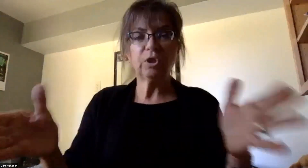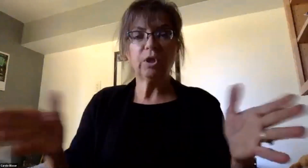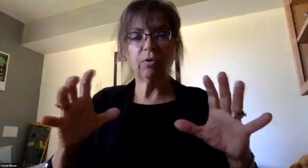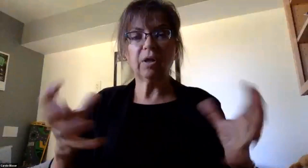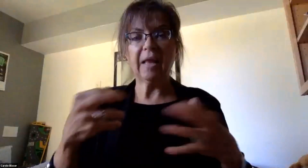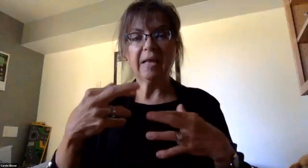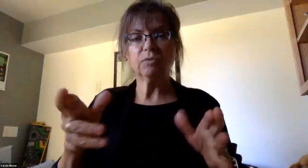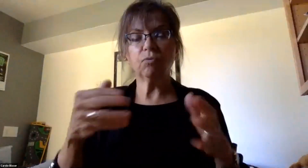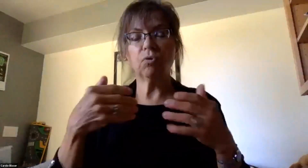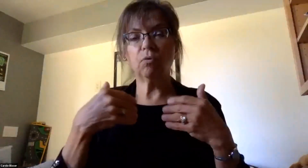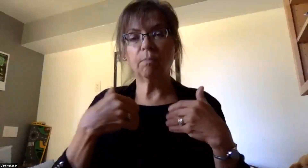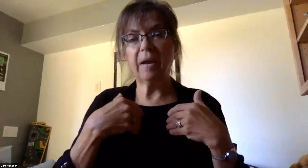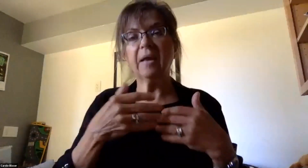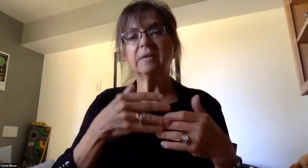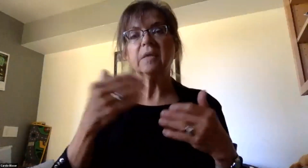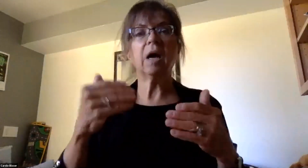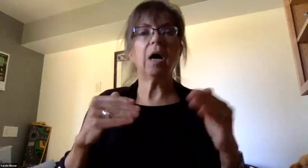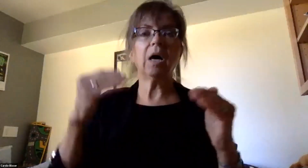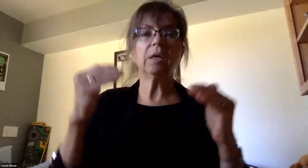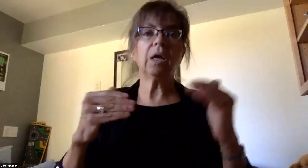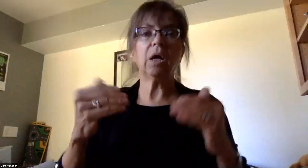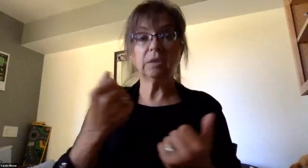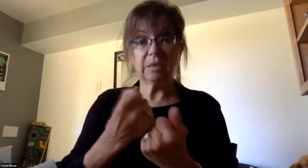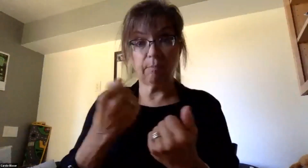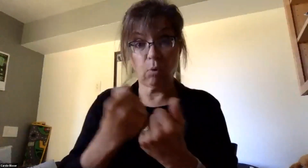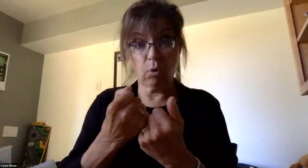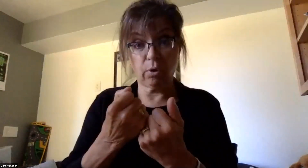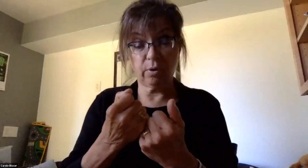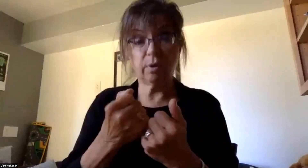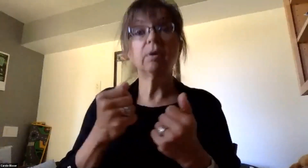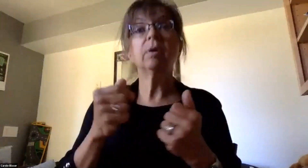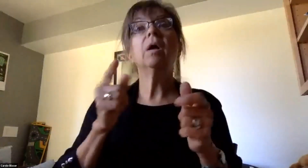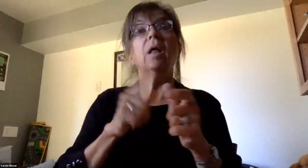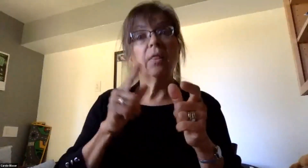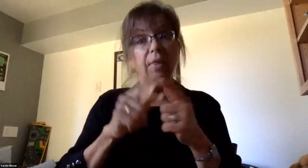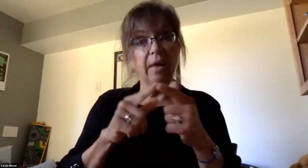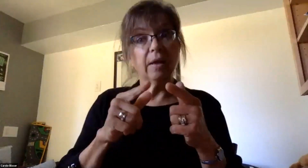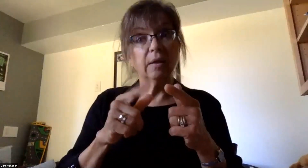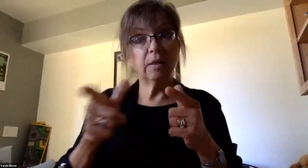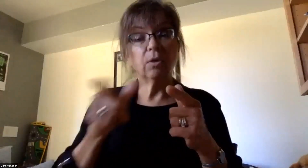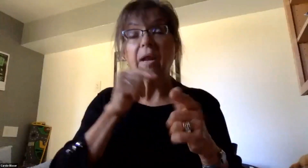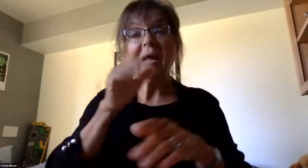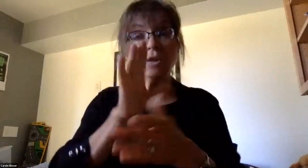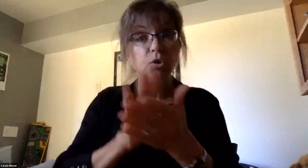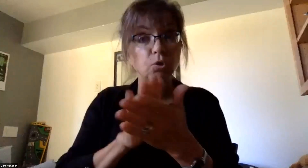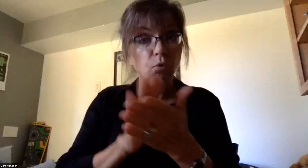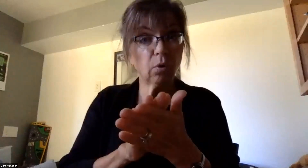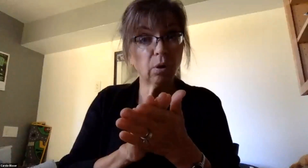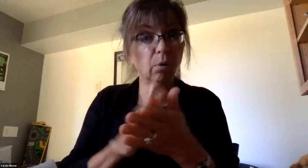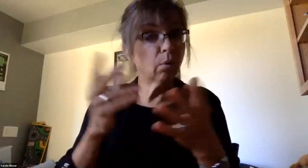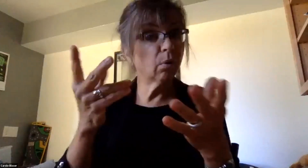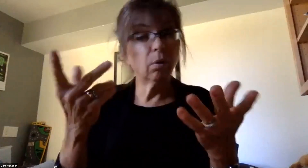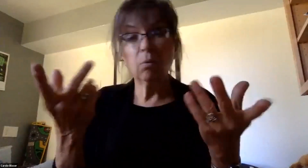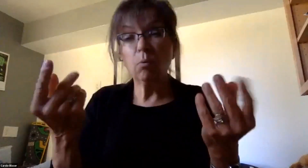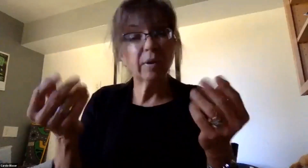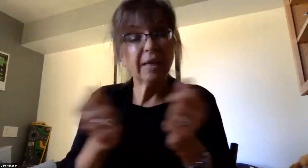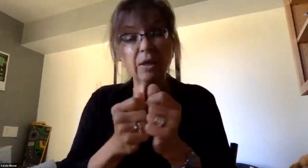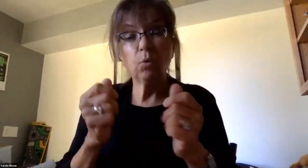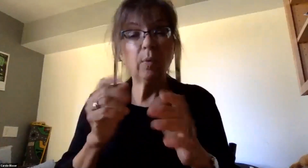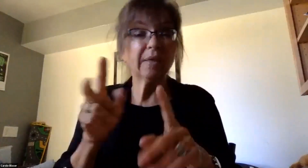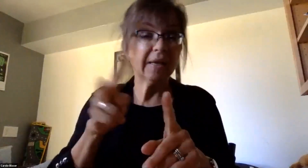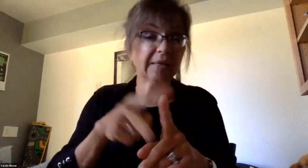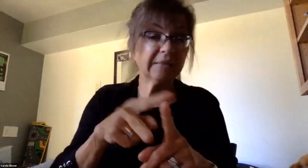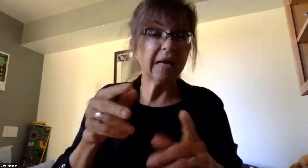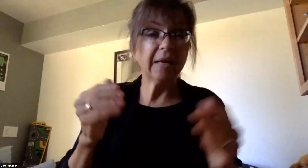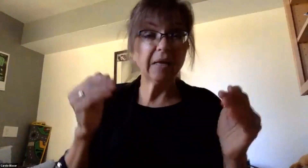adult support for instructional purposes, will they have access to their assigned adult on days that they are not in school? These adults will be familiar with the modification